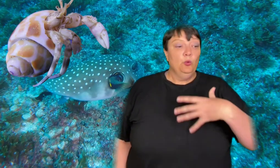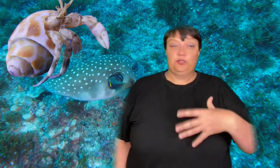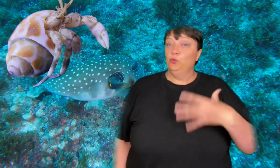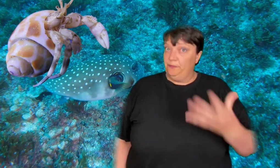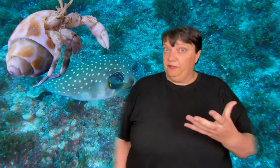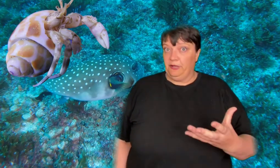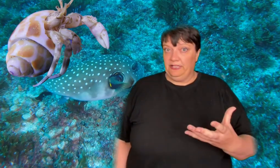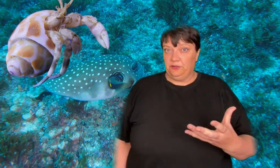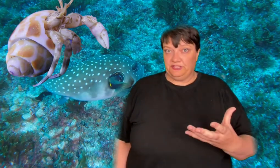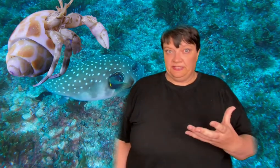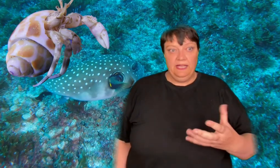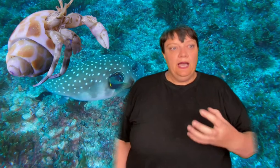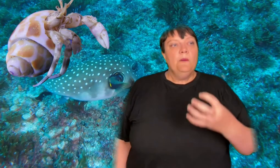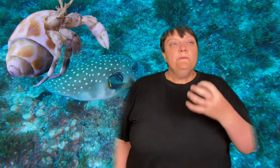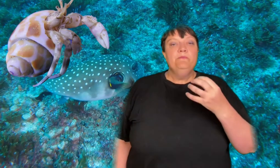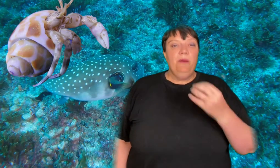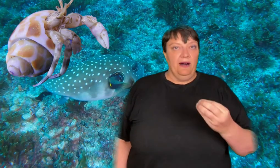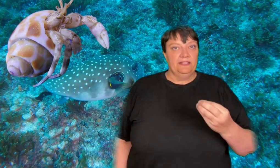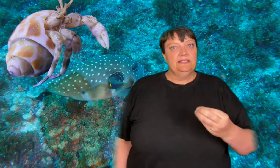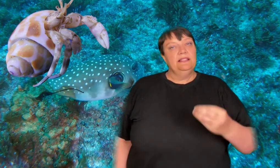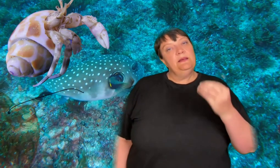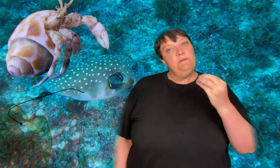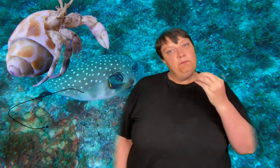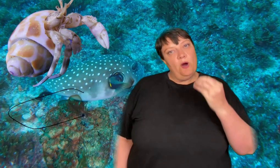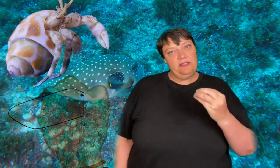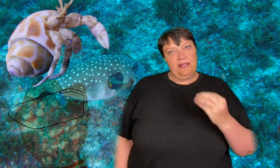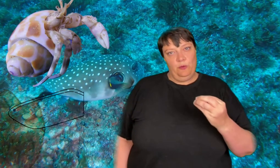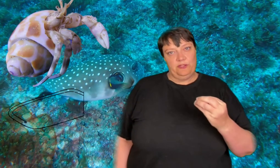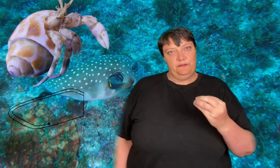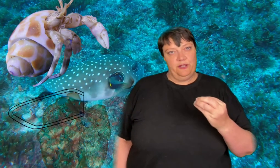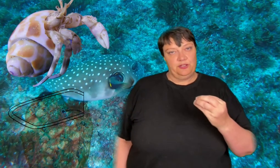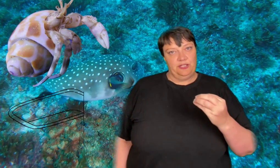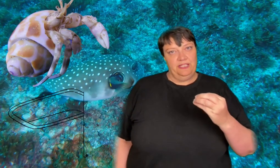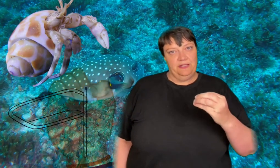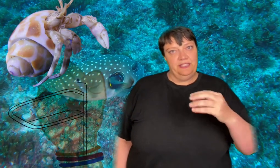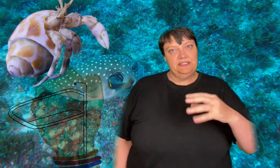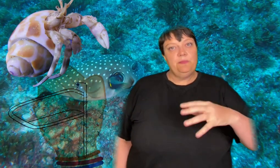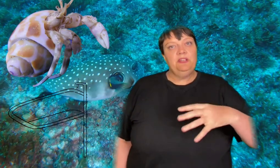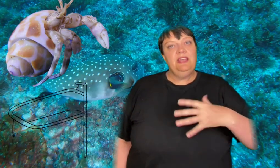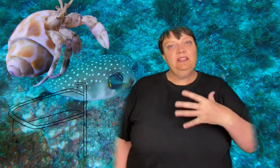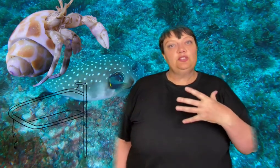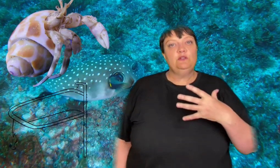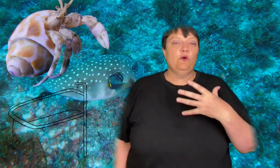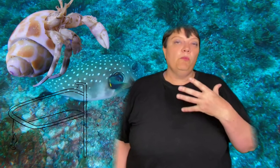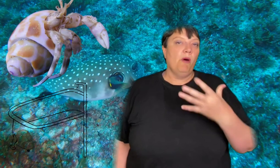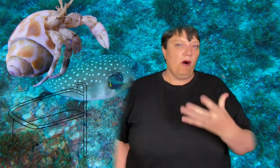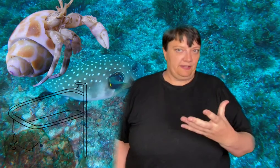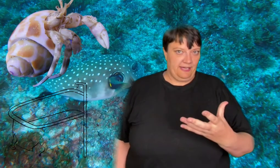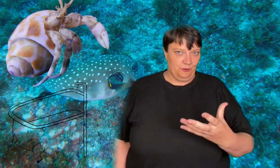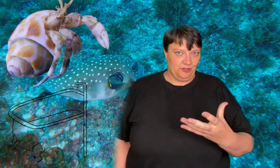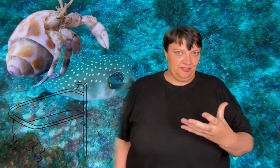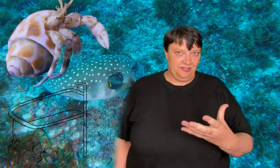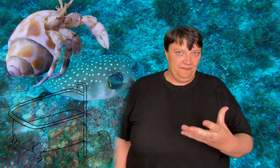which would be very interesting but the part that I want to focus on here is the potential for